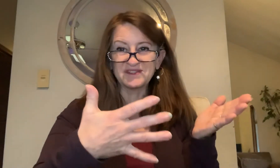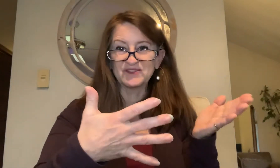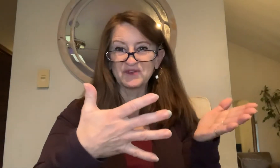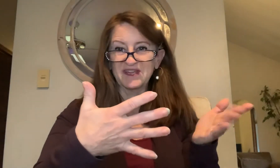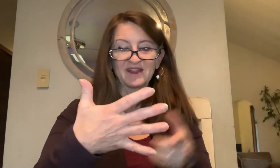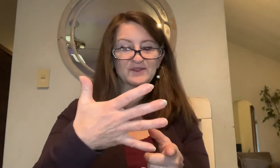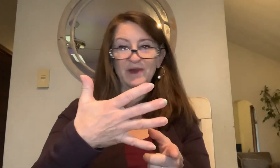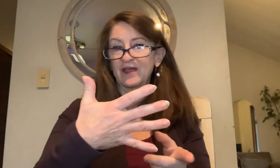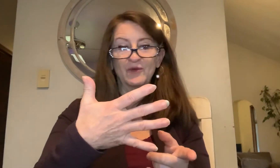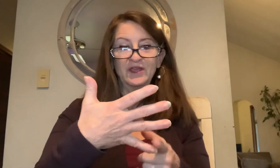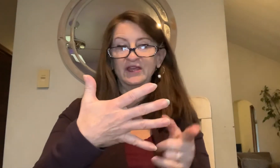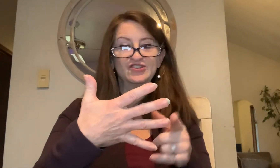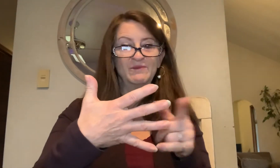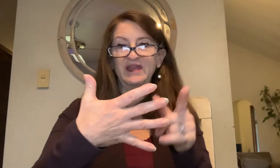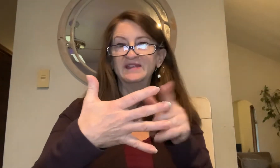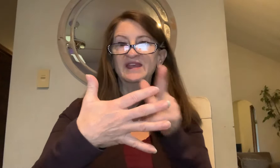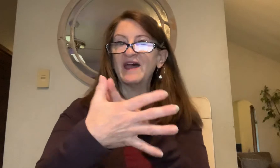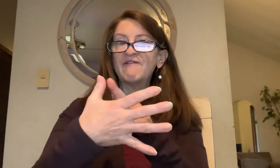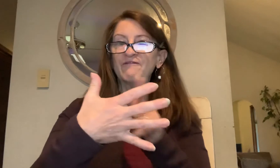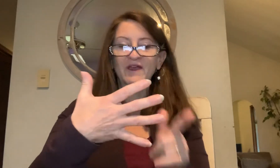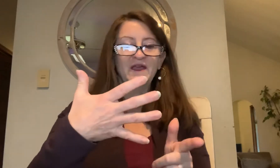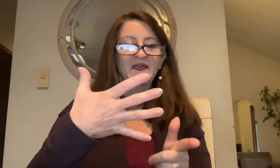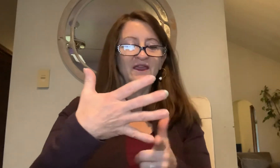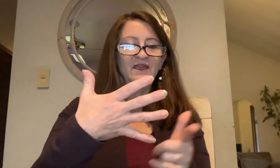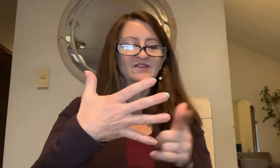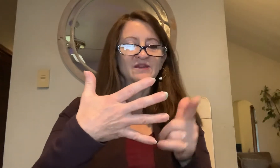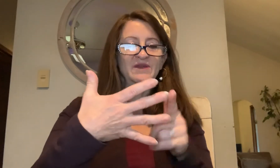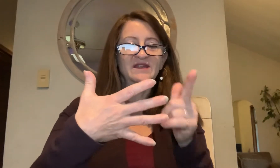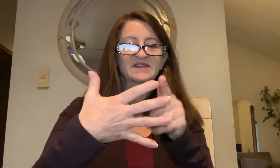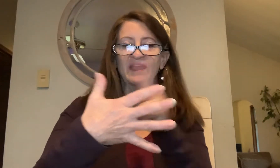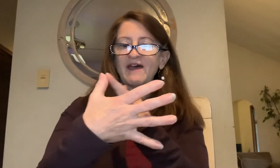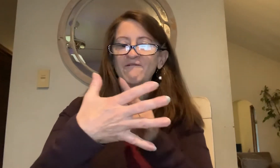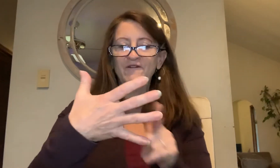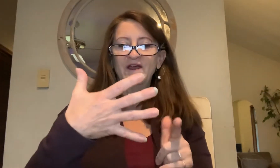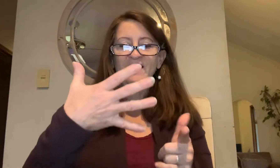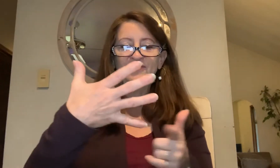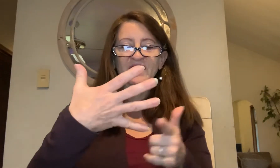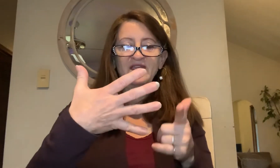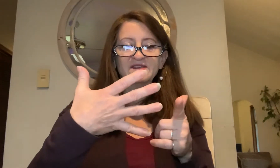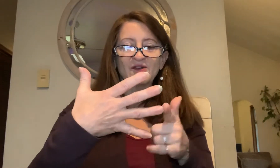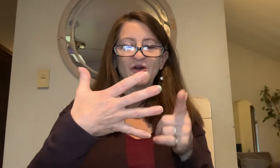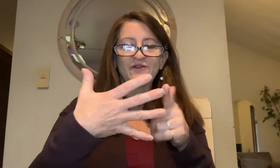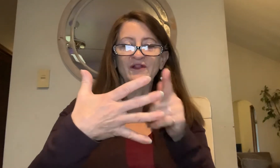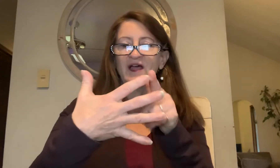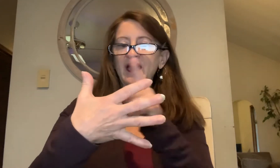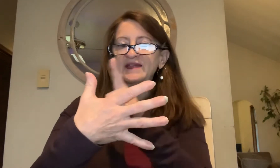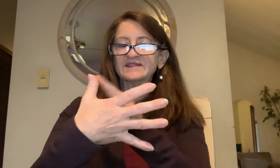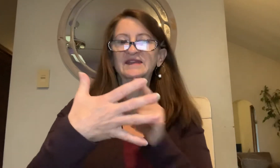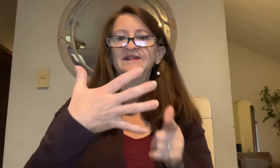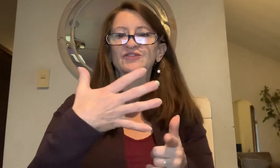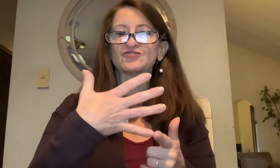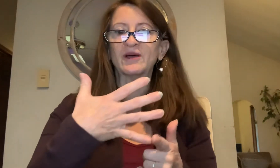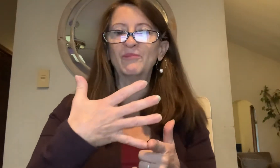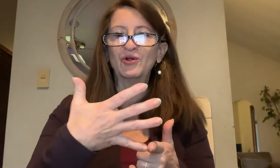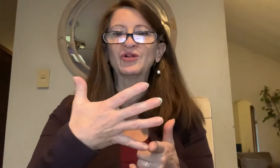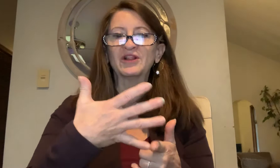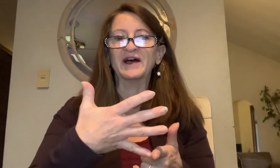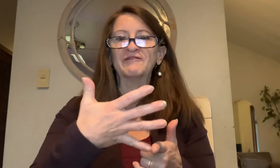sounds ridiculous but I go E, G, B, D, F, E, G, B, D, F. These are the lines in the treble clef.